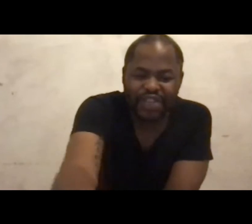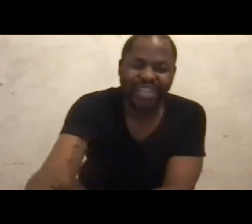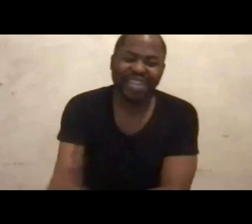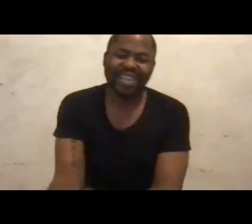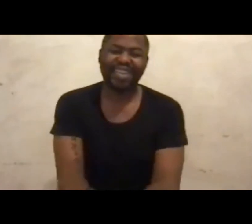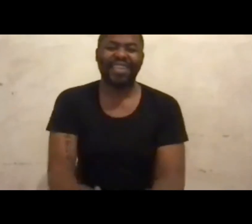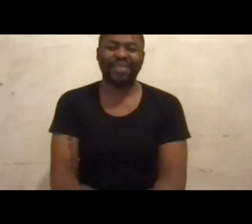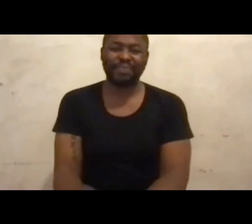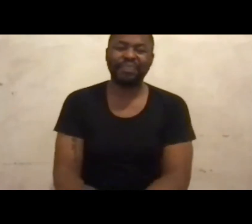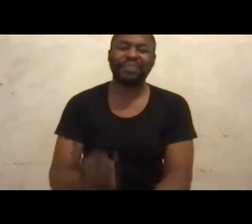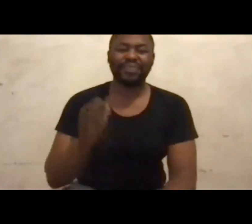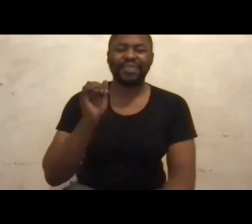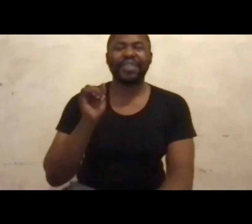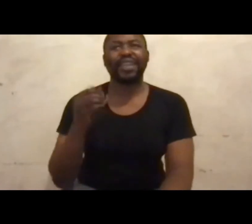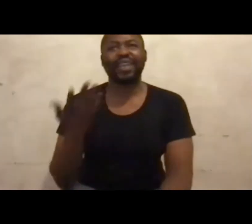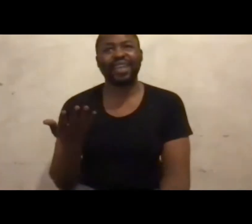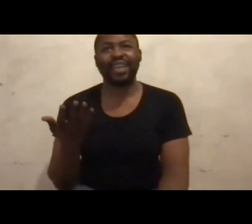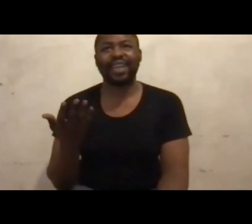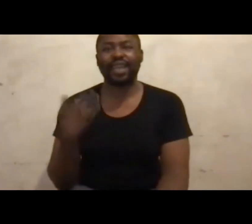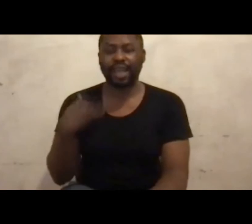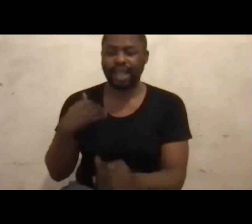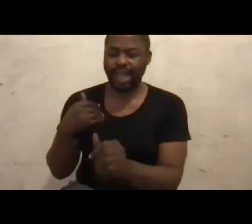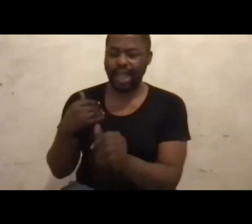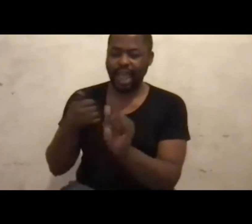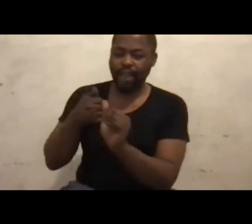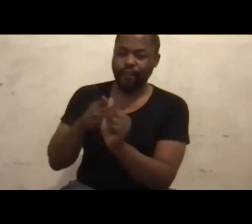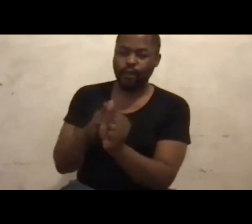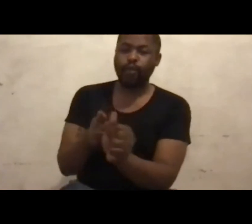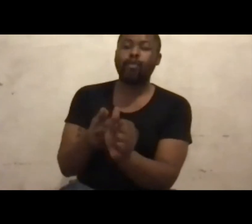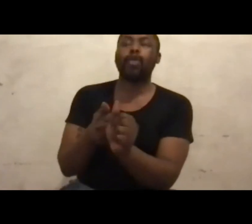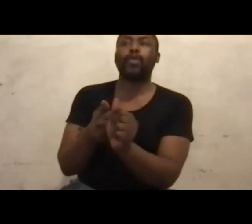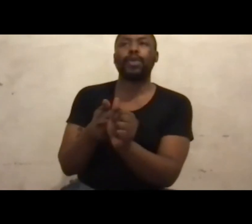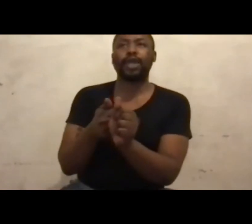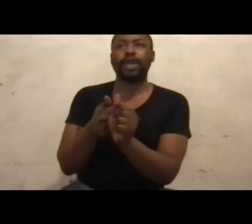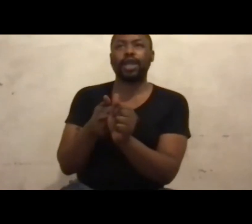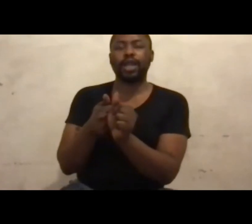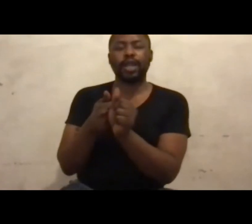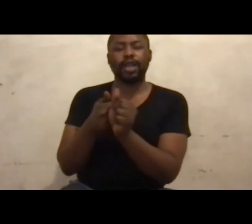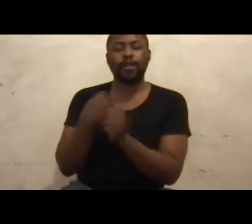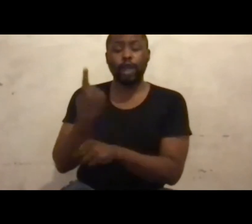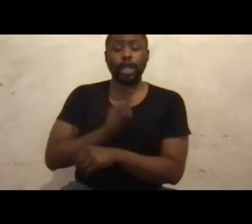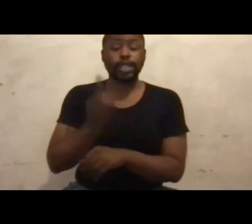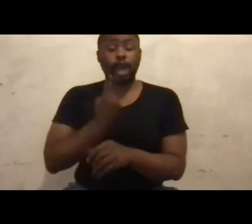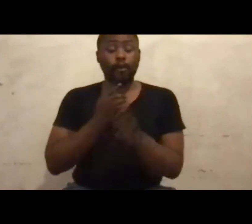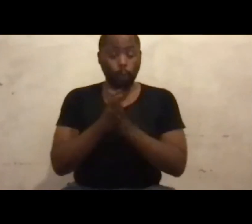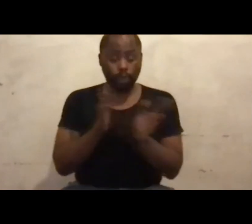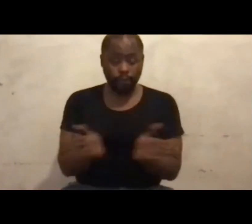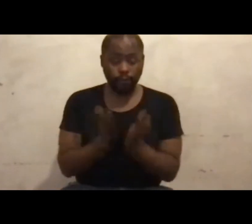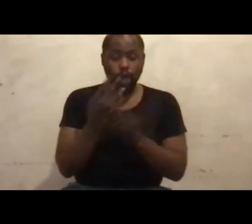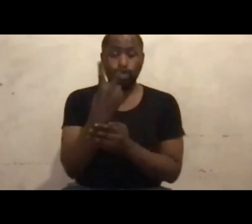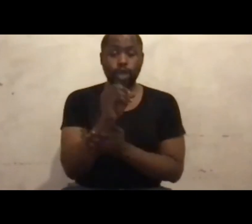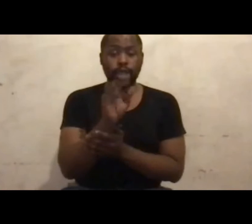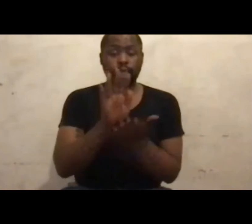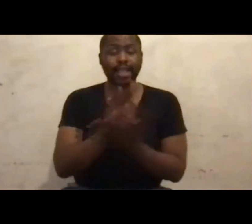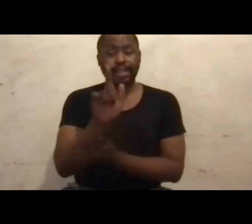hear you. Yes. I then followed it up with Mastering the Art of Self-Motivation in 2017. And I think that book was